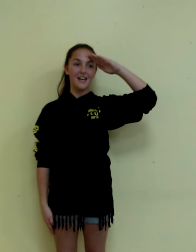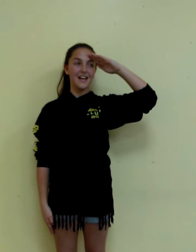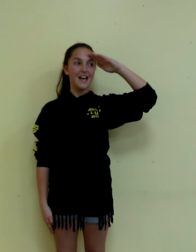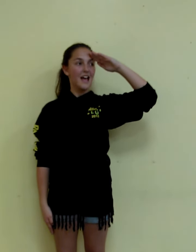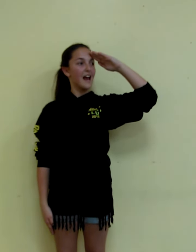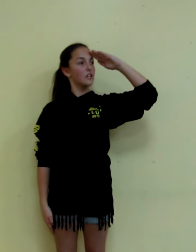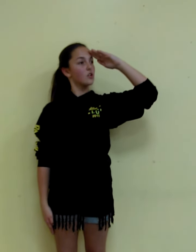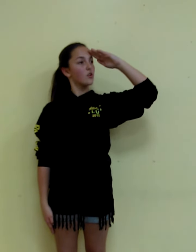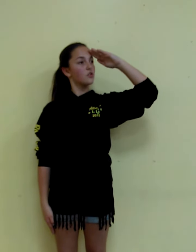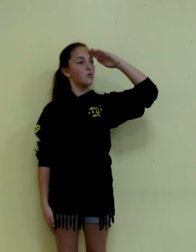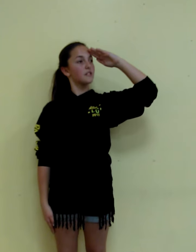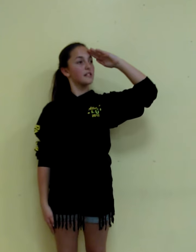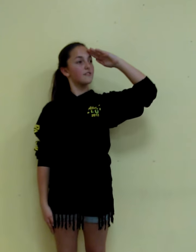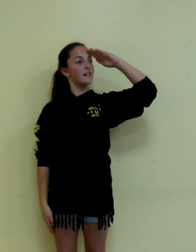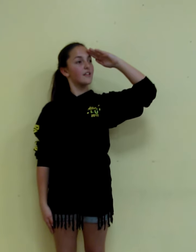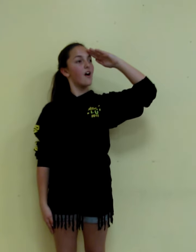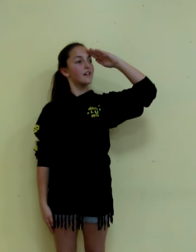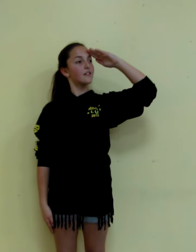and look towards the left side of the audience.